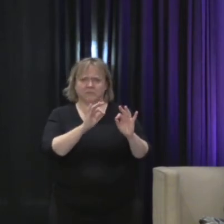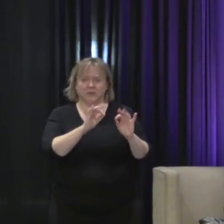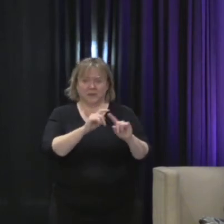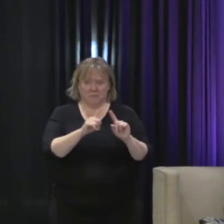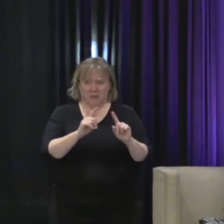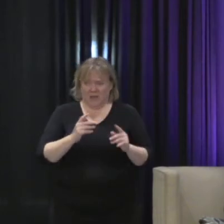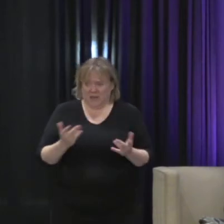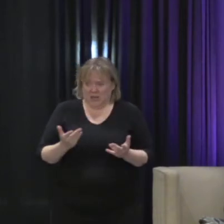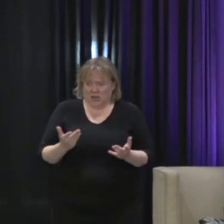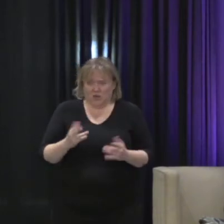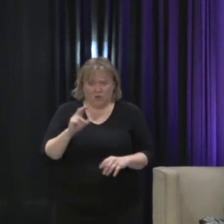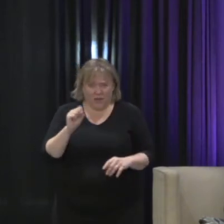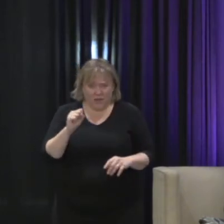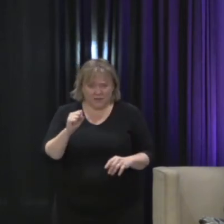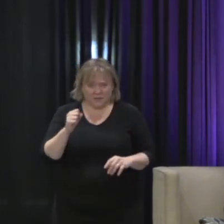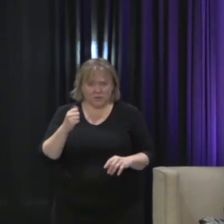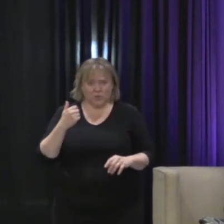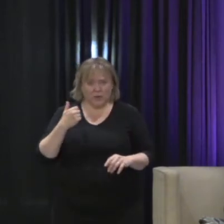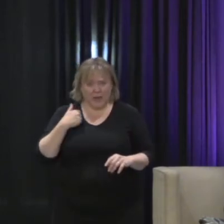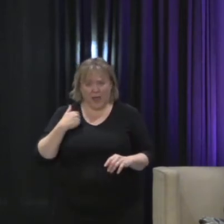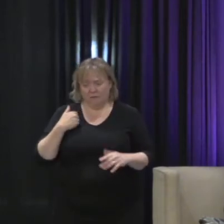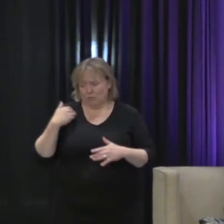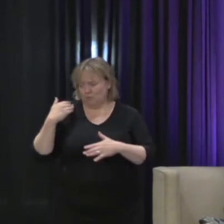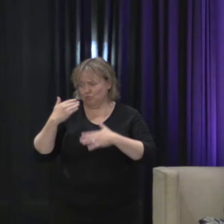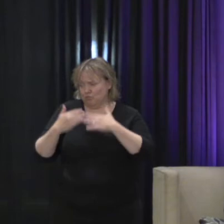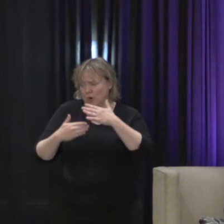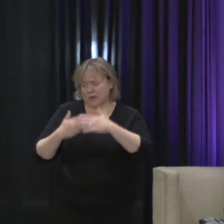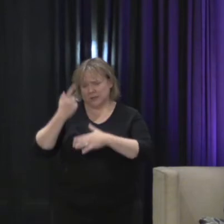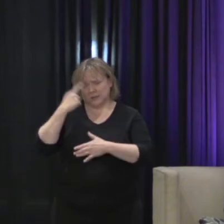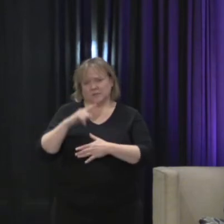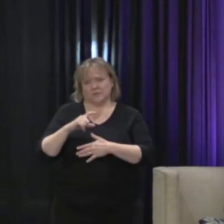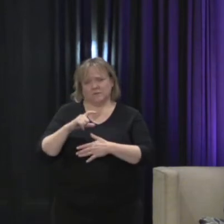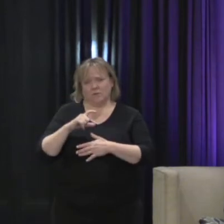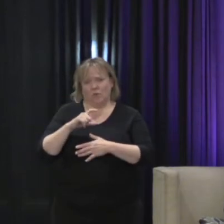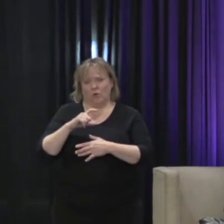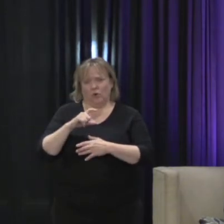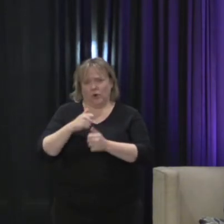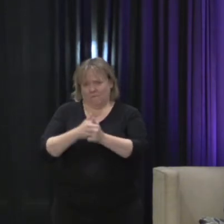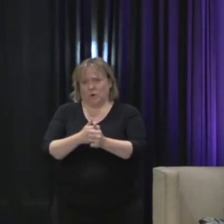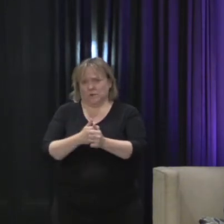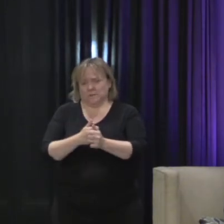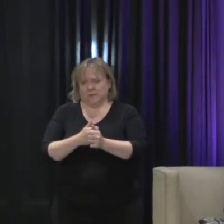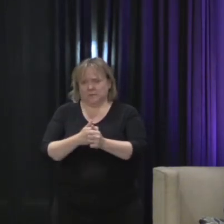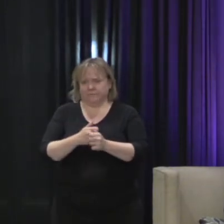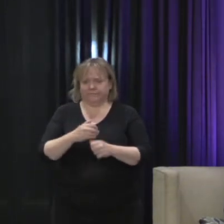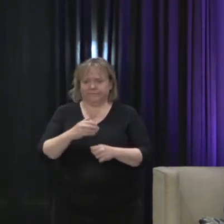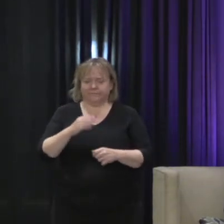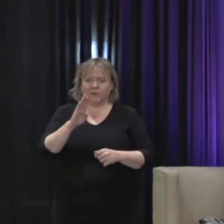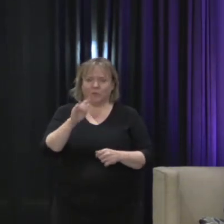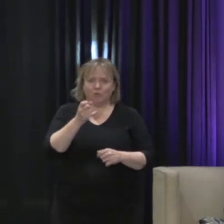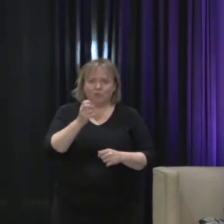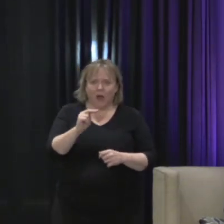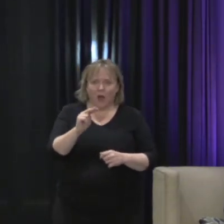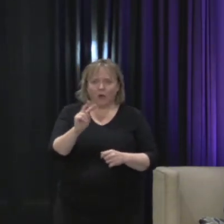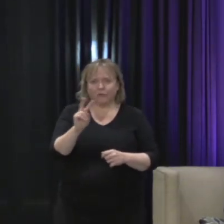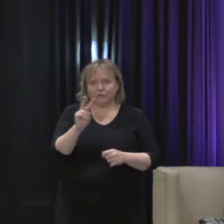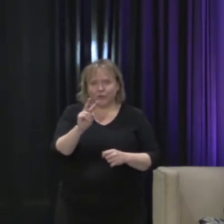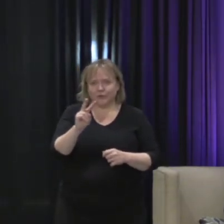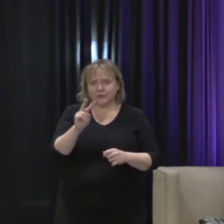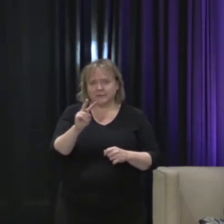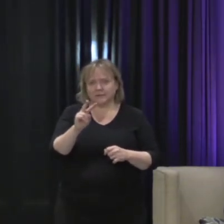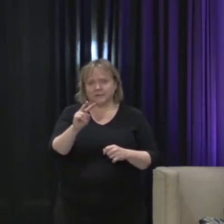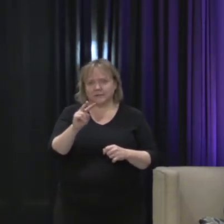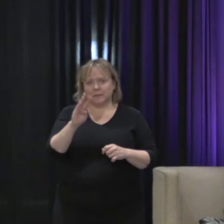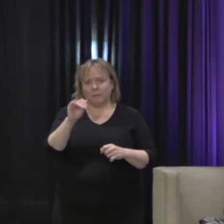country, we have enforcement mechanisms. Brown versus Board of Education, right? We all know that case, the landmark case that ended school